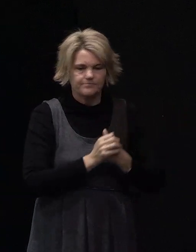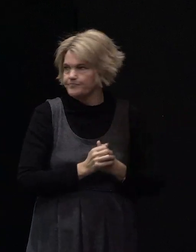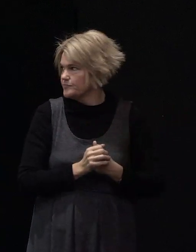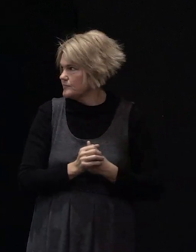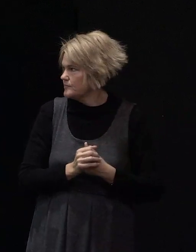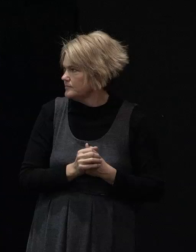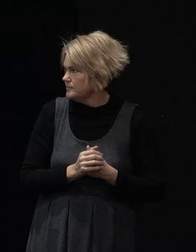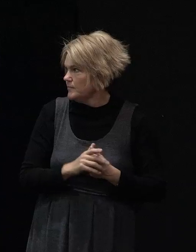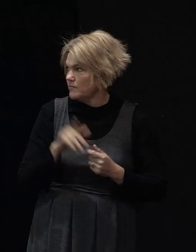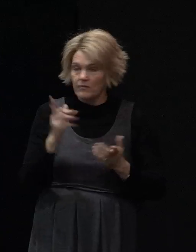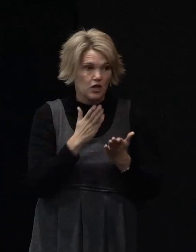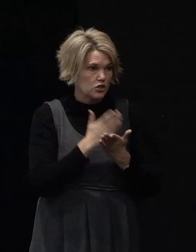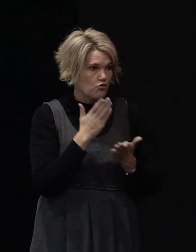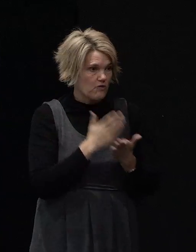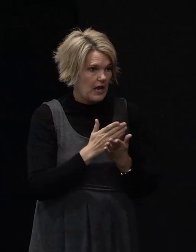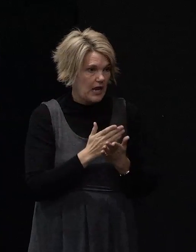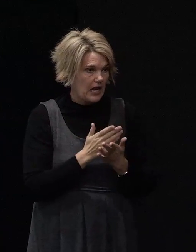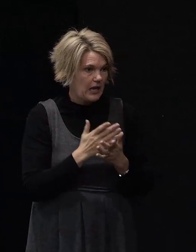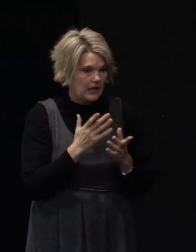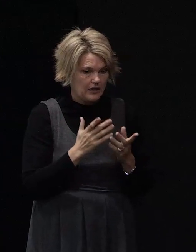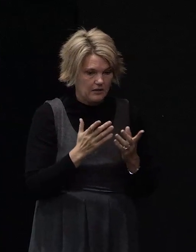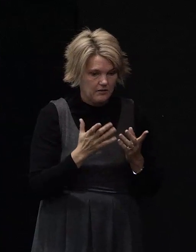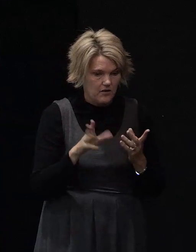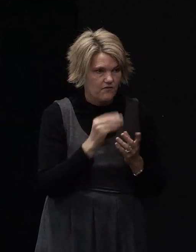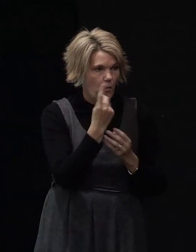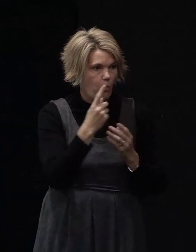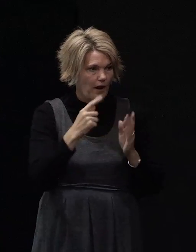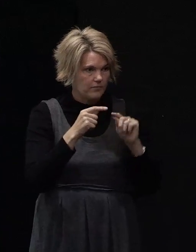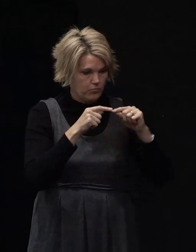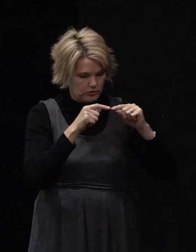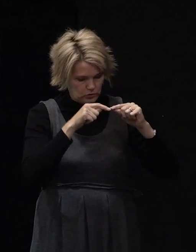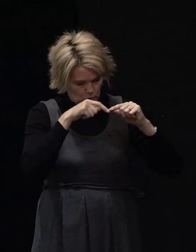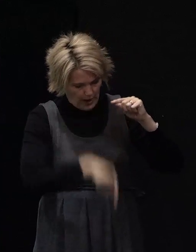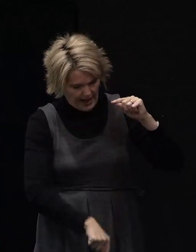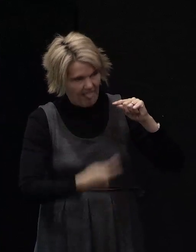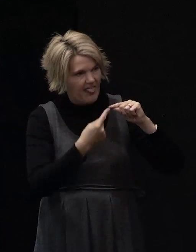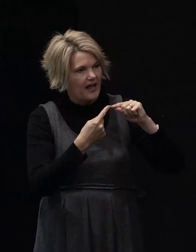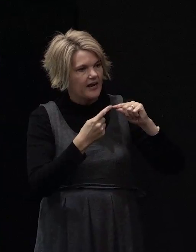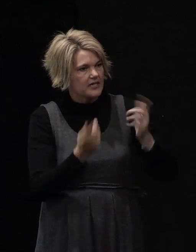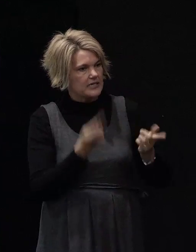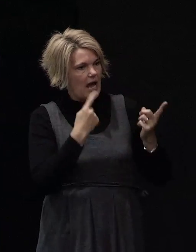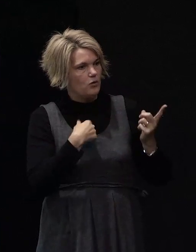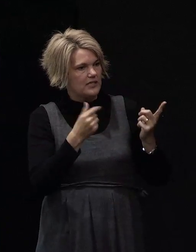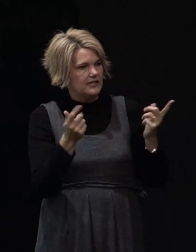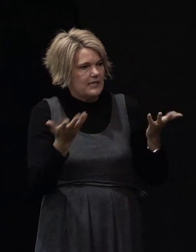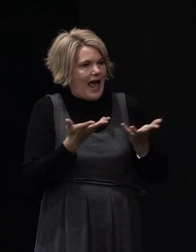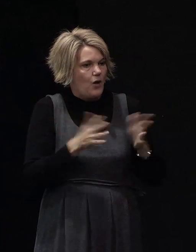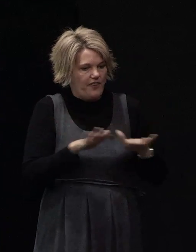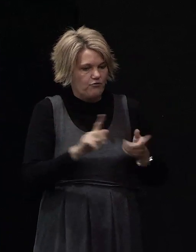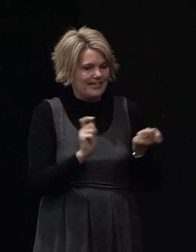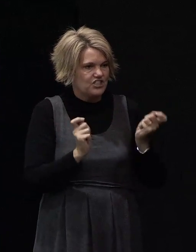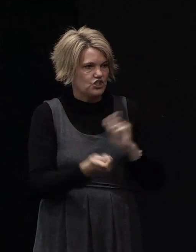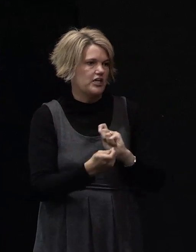within quite a short space of distance between one point and another how's the ground changing beneath the ground surface.